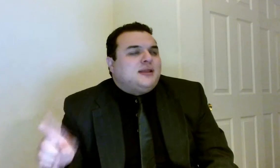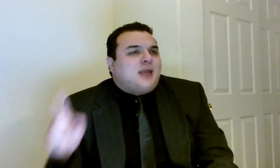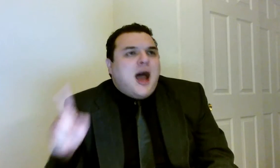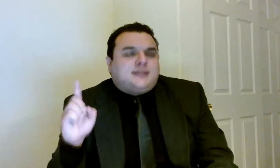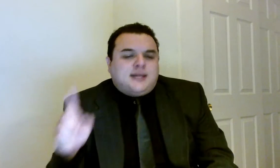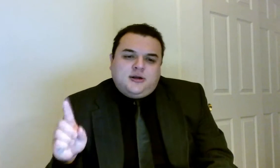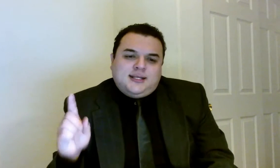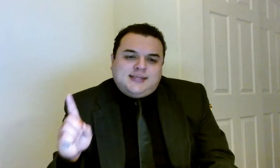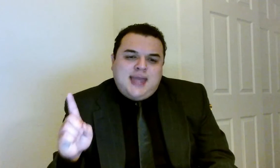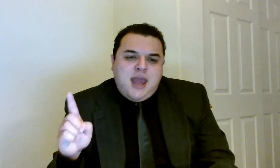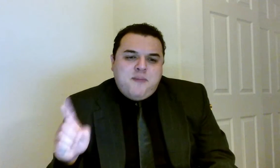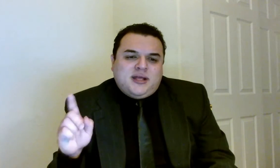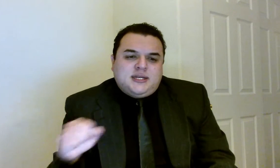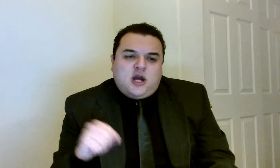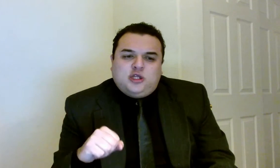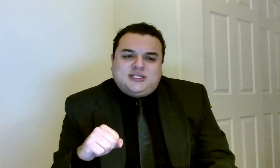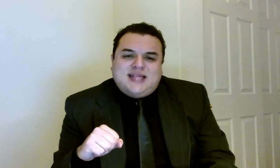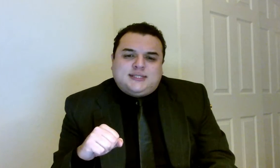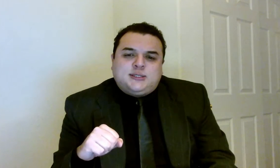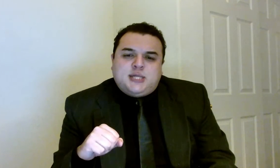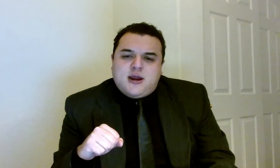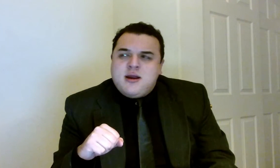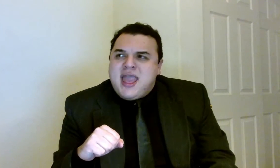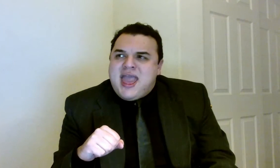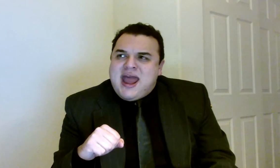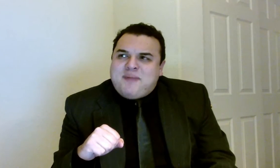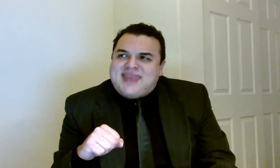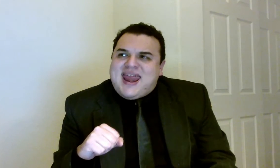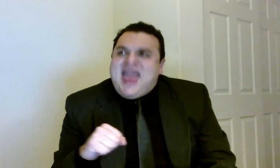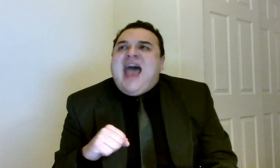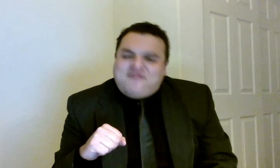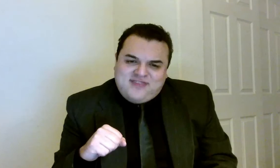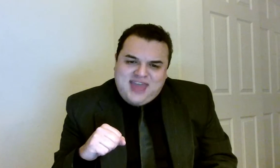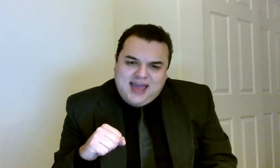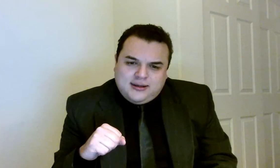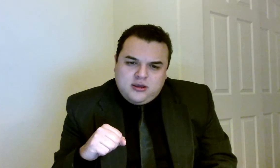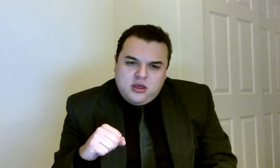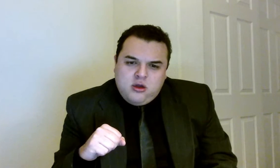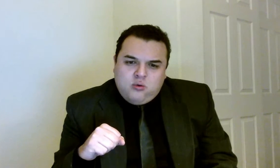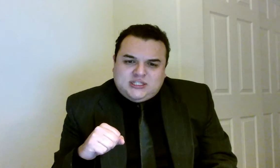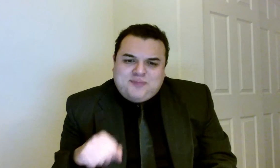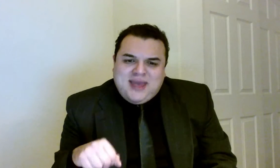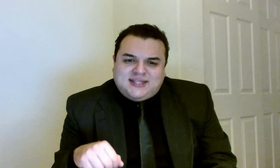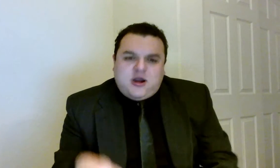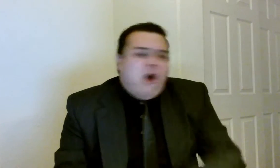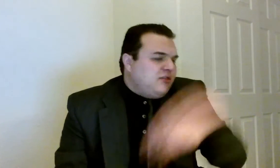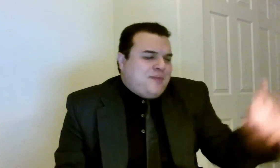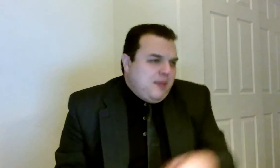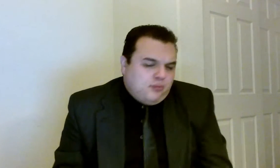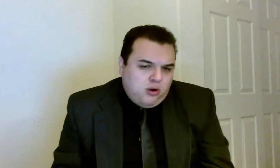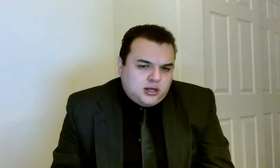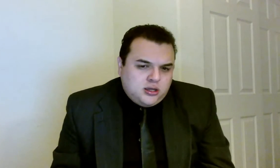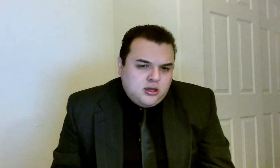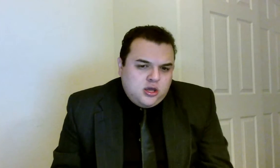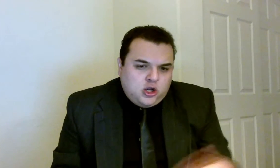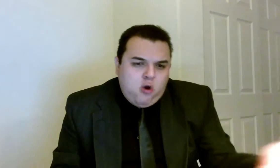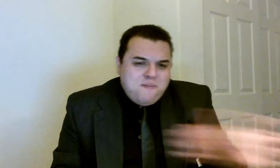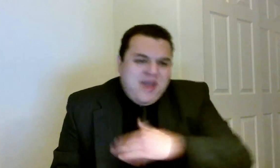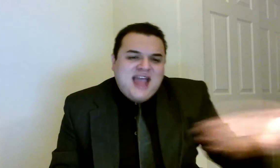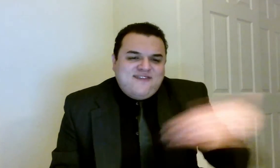lost $110 million last year, and I bet that half of that was spent in all the paperwork going back and